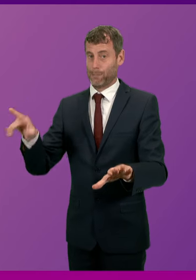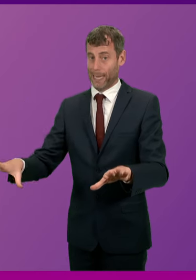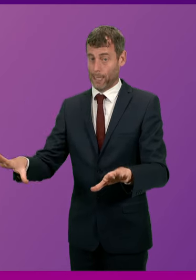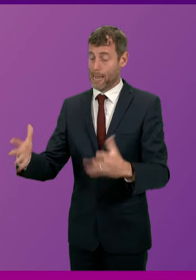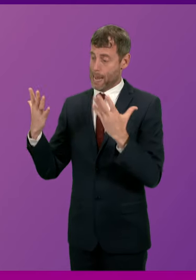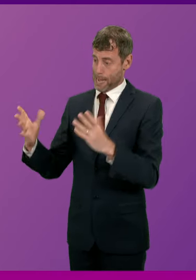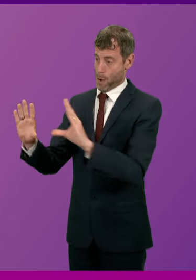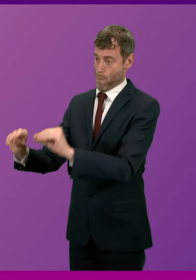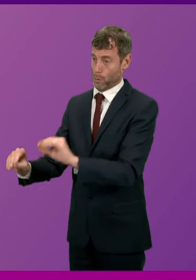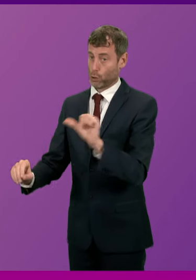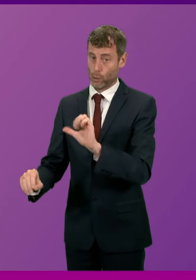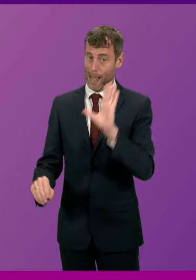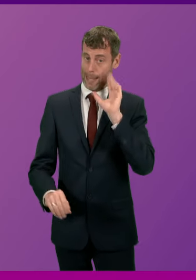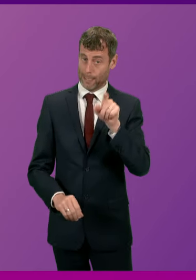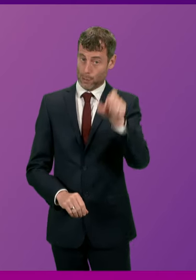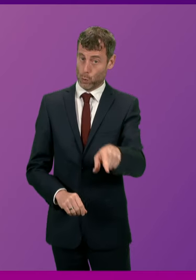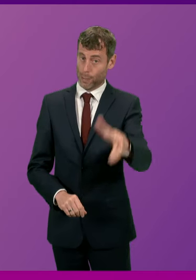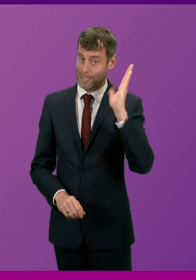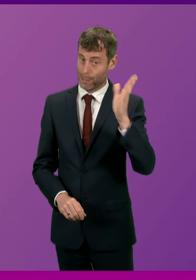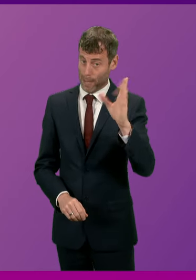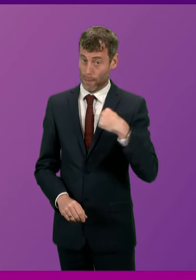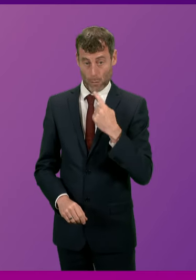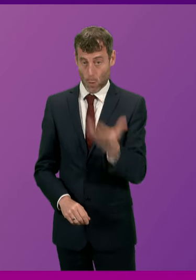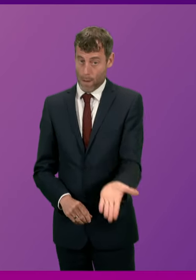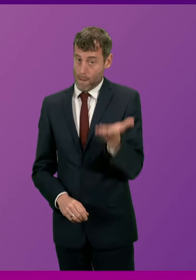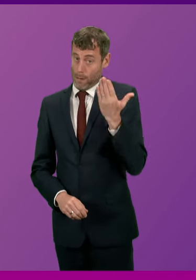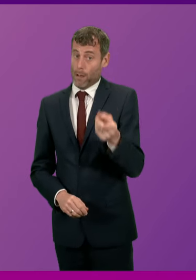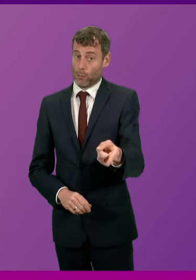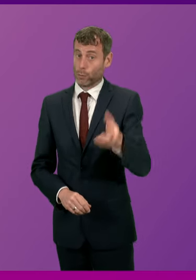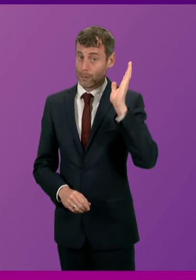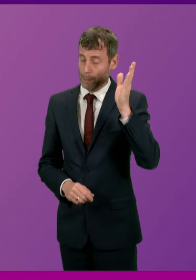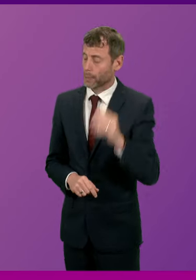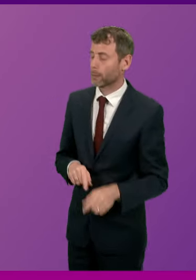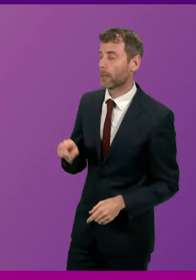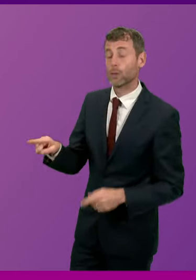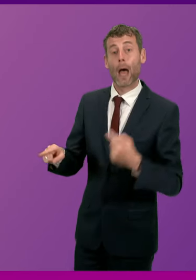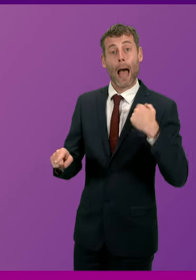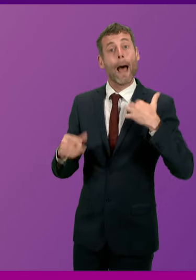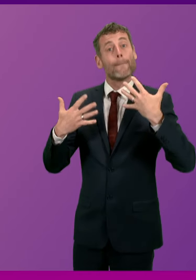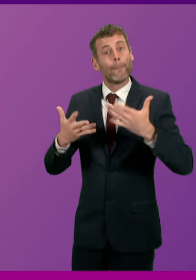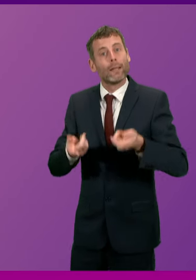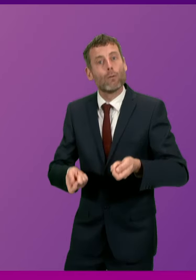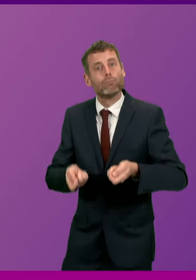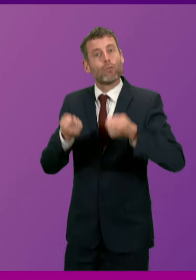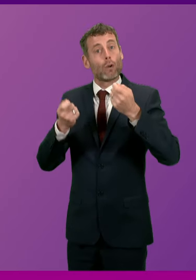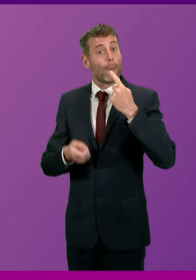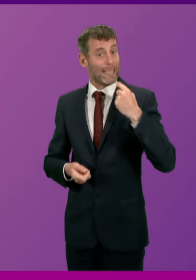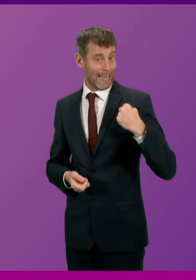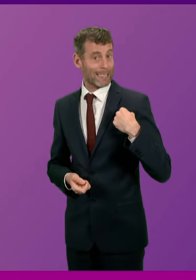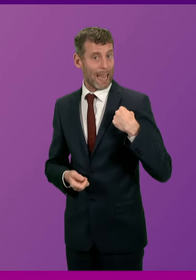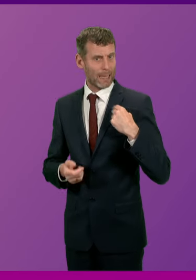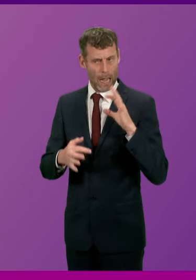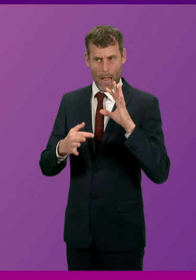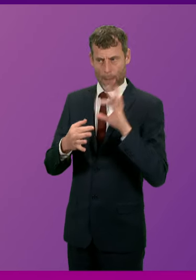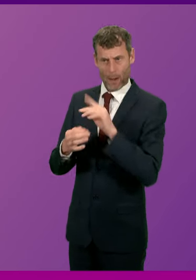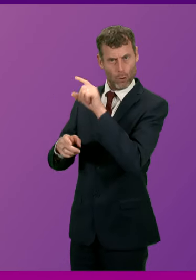than the member who's been called to speak. First Minister. So, presiding officer, the issues I raised have now been endorsed by Parliament.